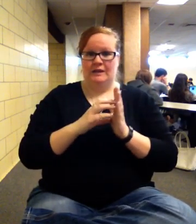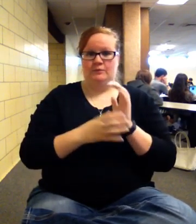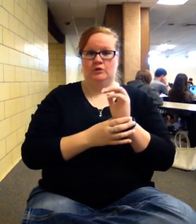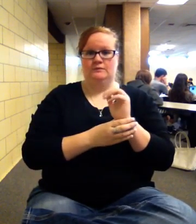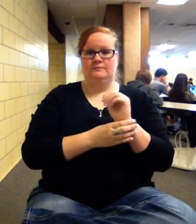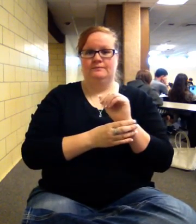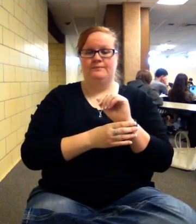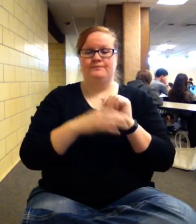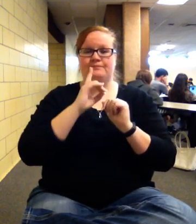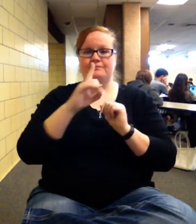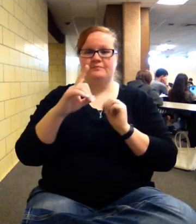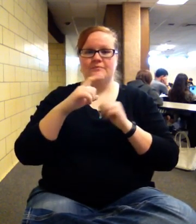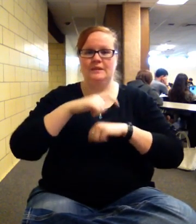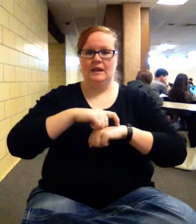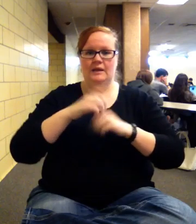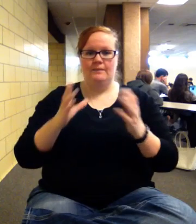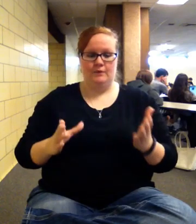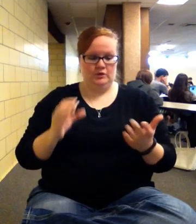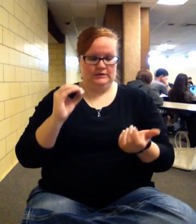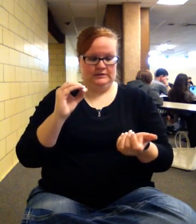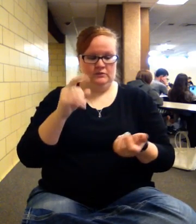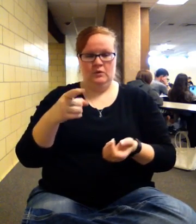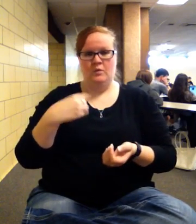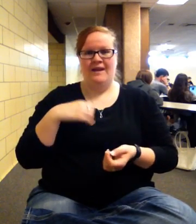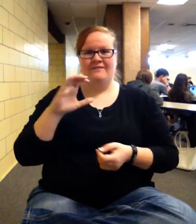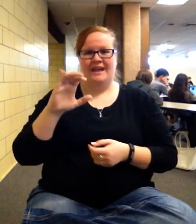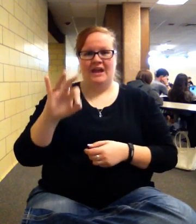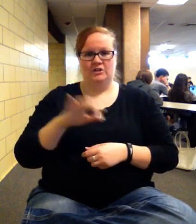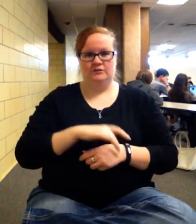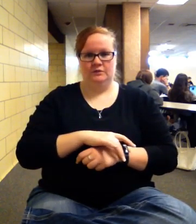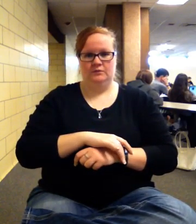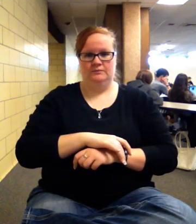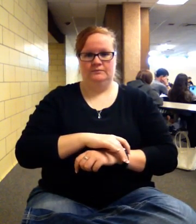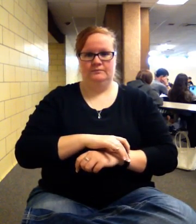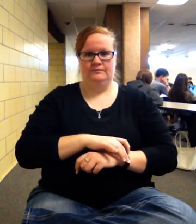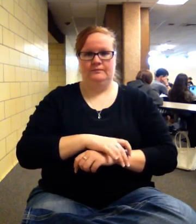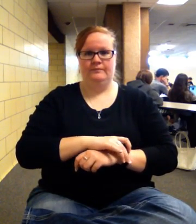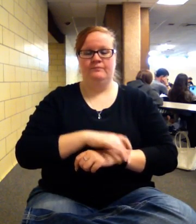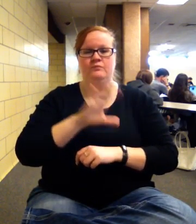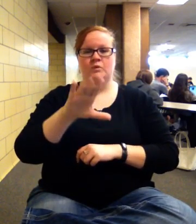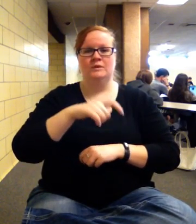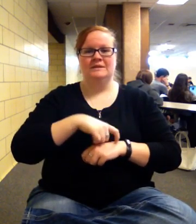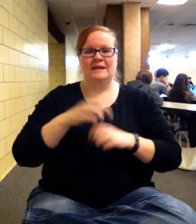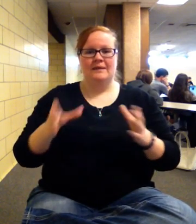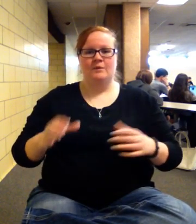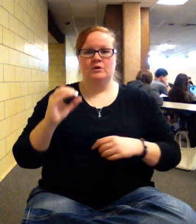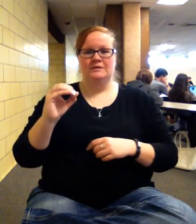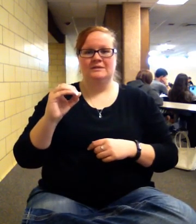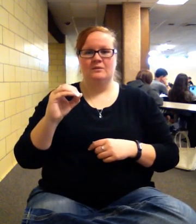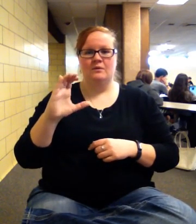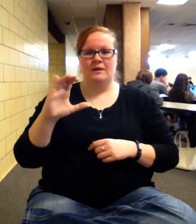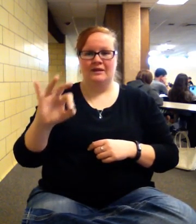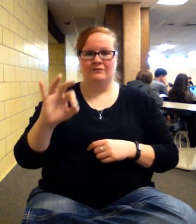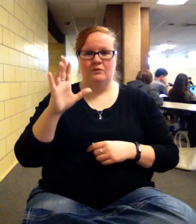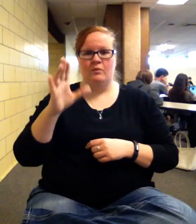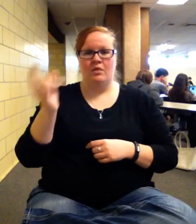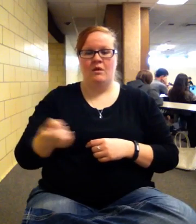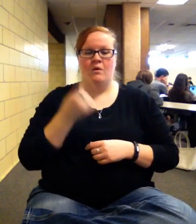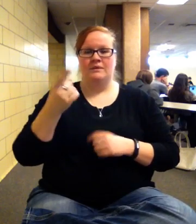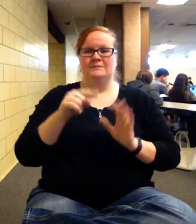period zero, you have a cash flow. Your time period zero cash flow will always be a negative because that is when you